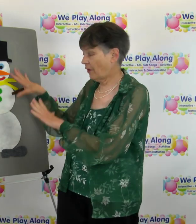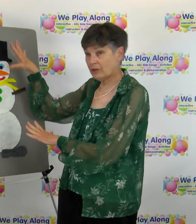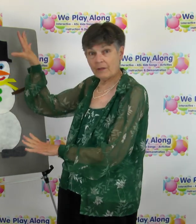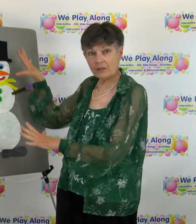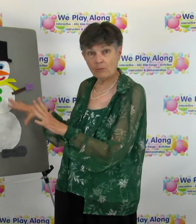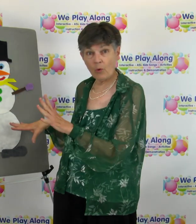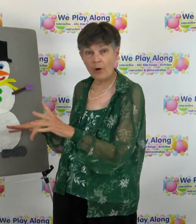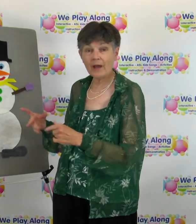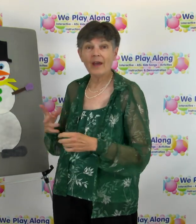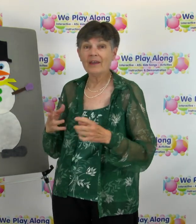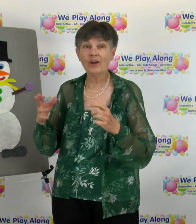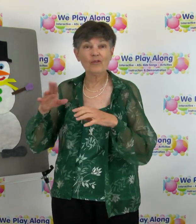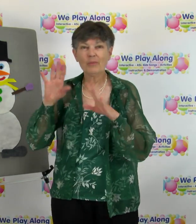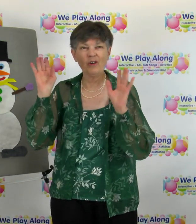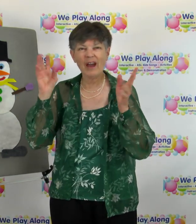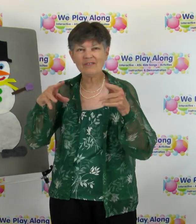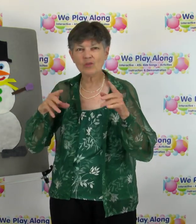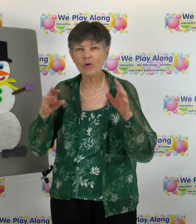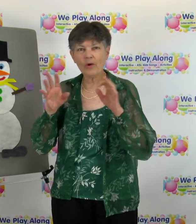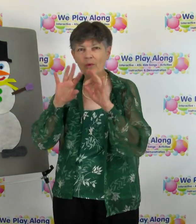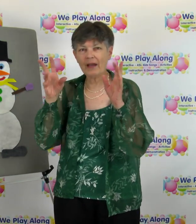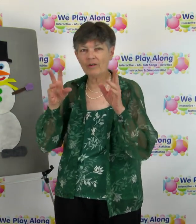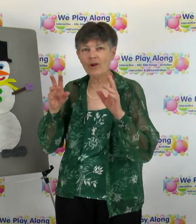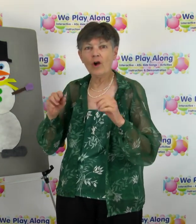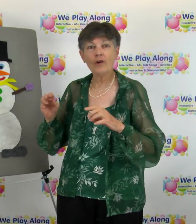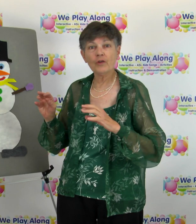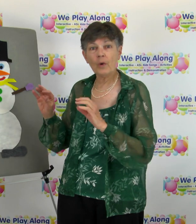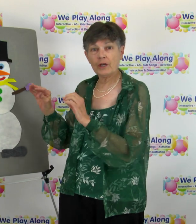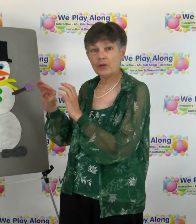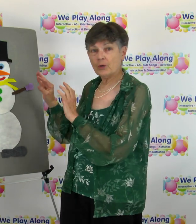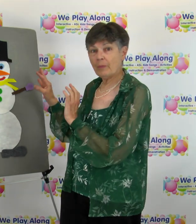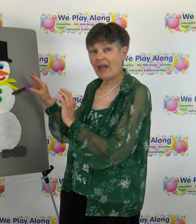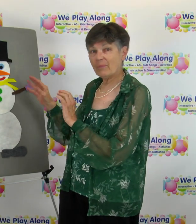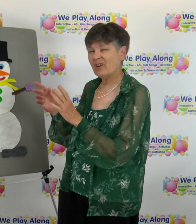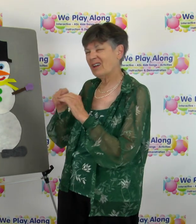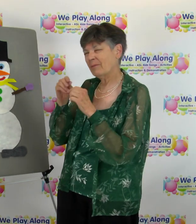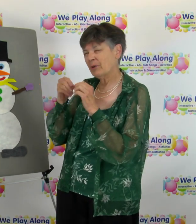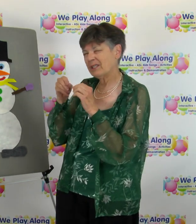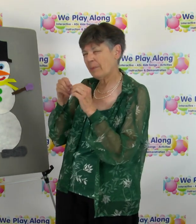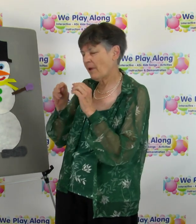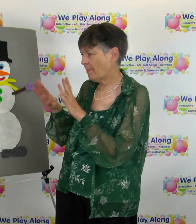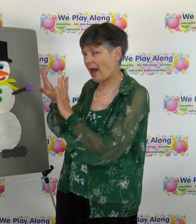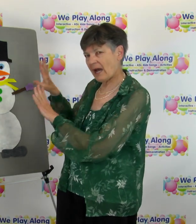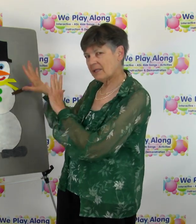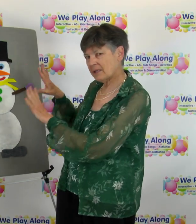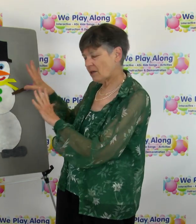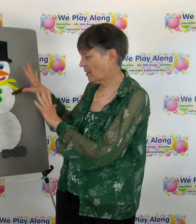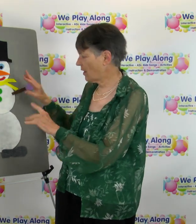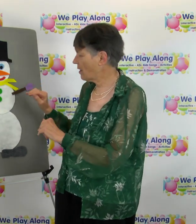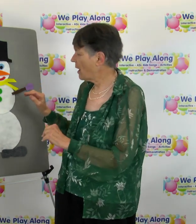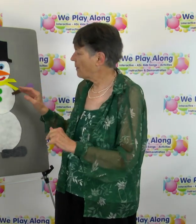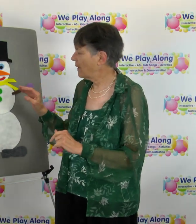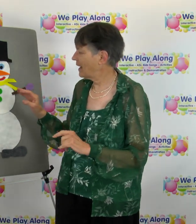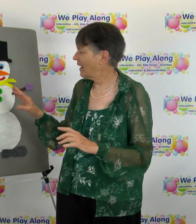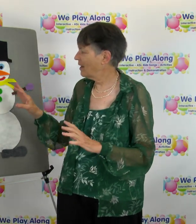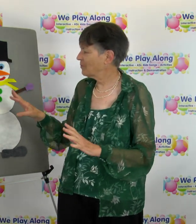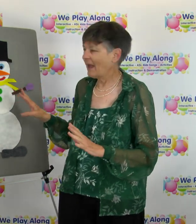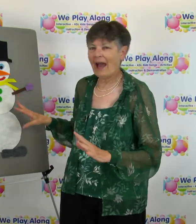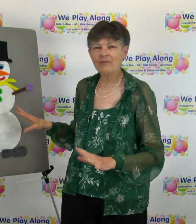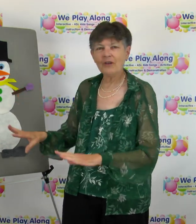felt on this board you know from a craft store or whatever or if you wanted to do paper you can put tape on the back and stick it on there but after